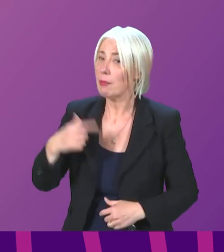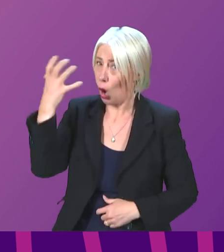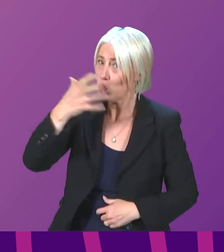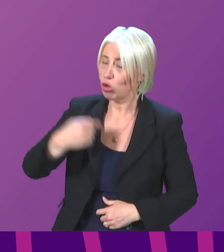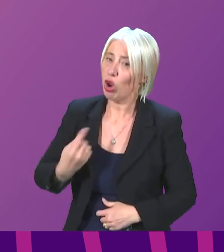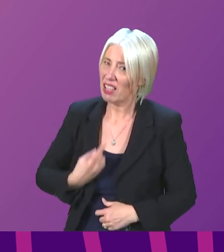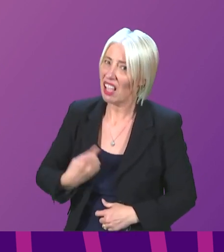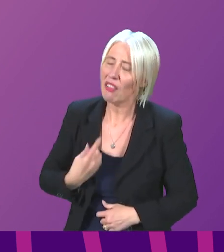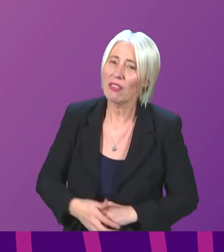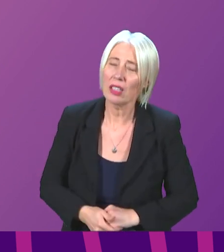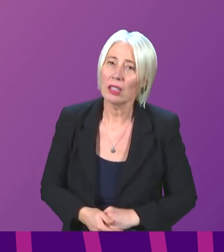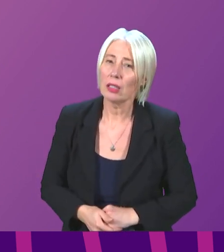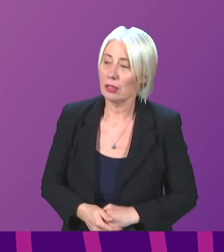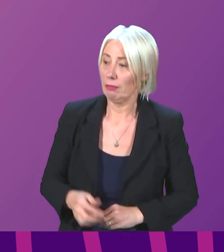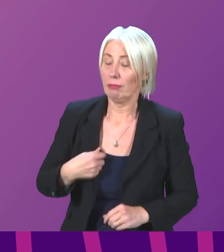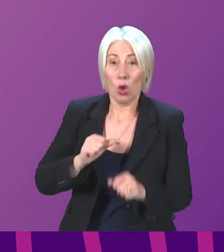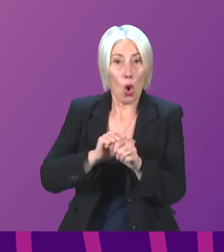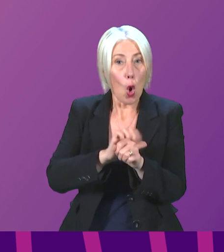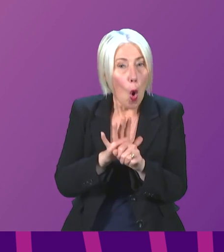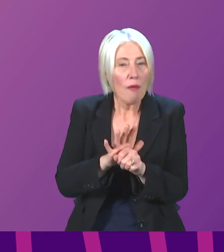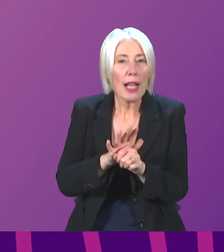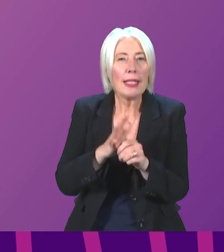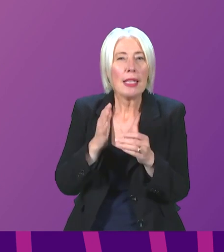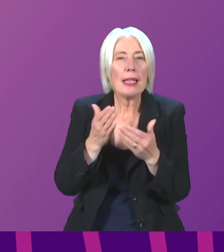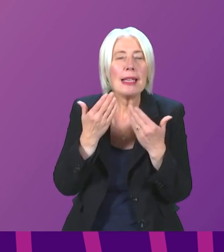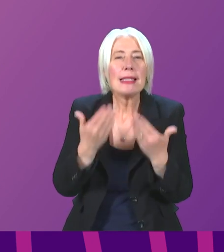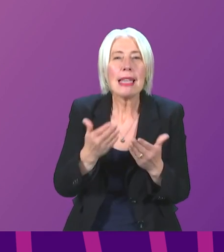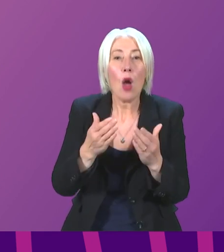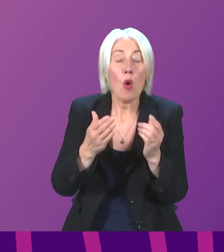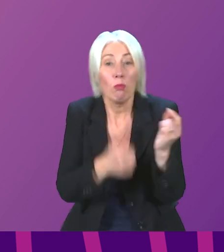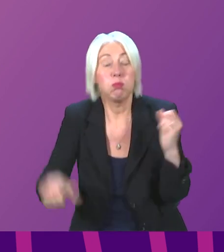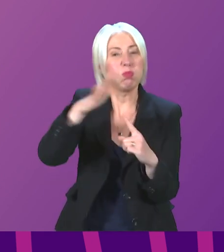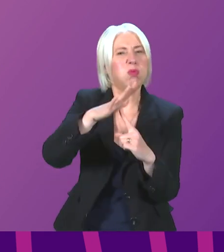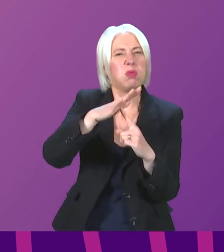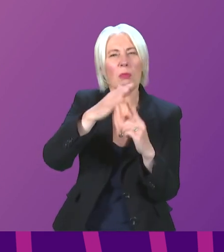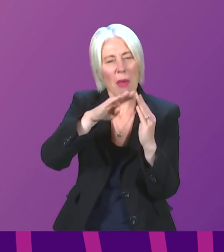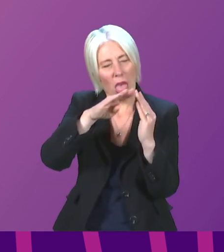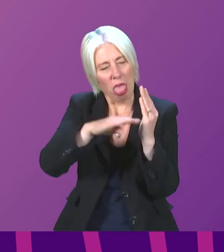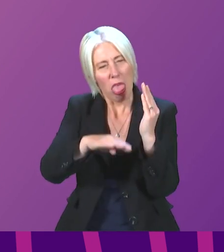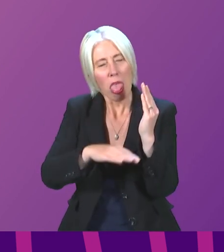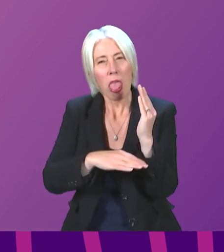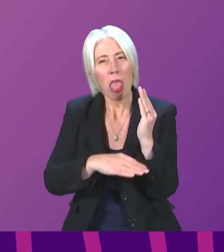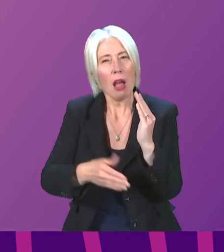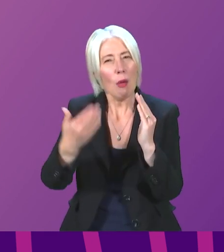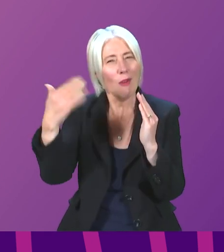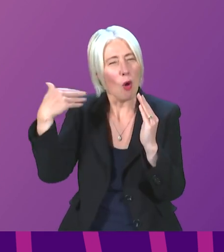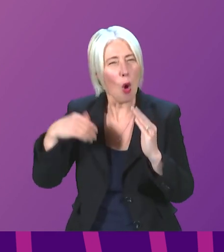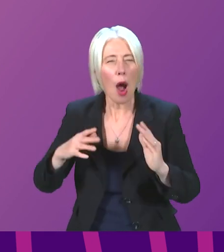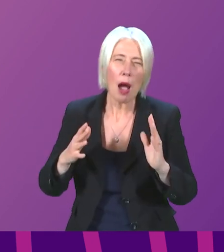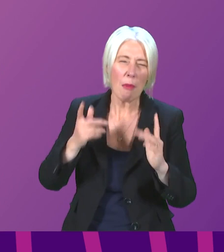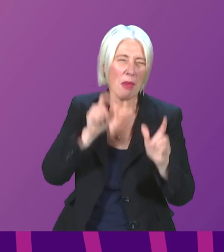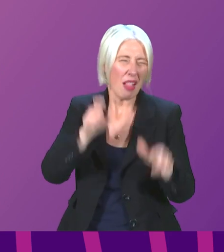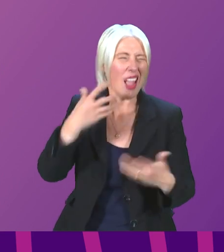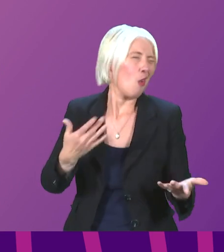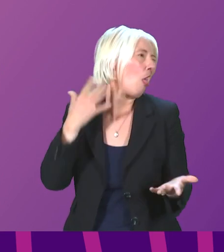I've had that as Covid is perhaps not as prominent on the agenda as it perhaps was in previous iterations of the